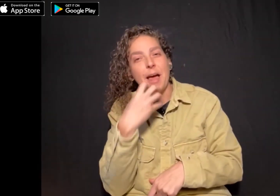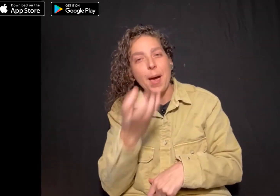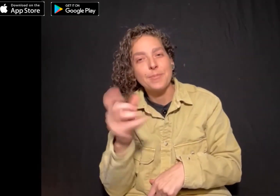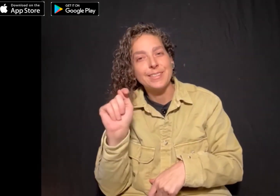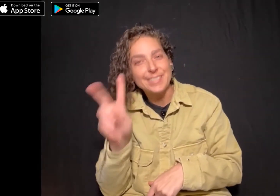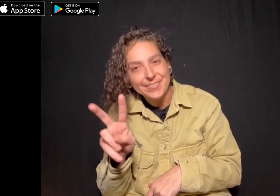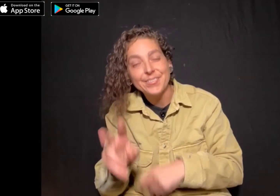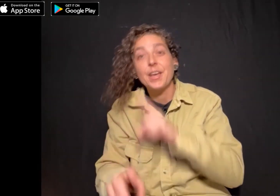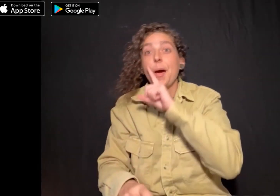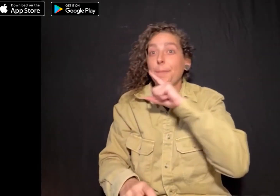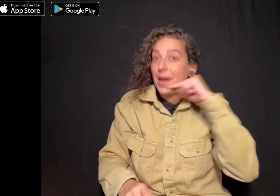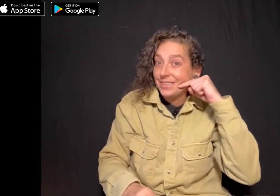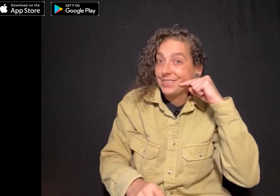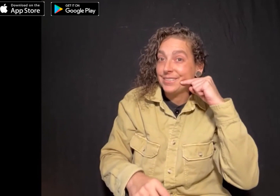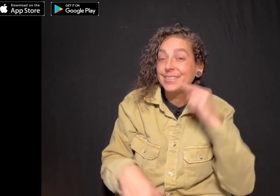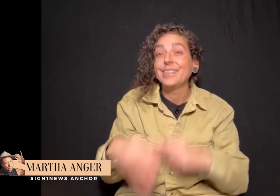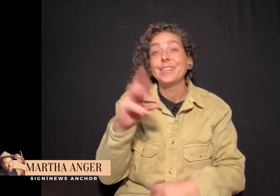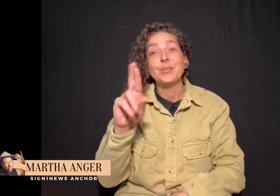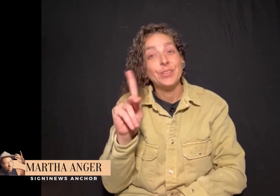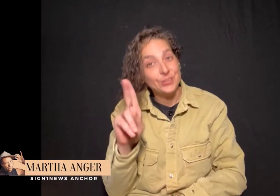Apple TV, Amazon and Roku.